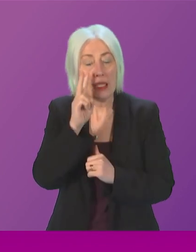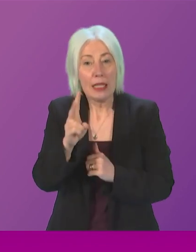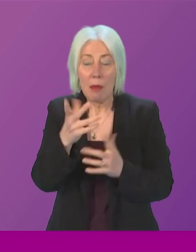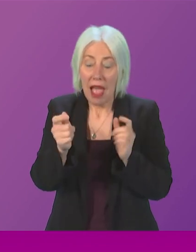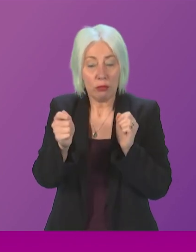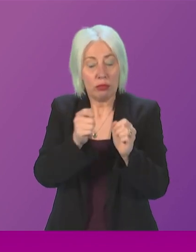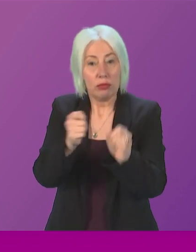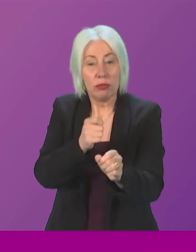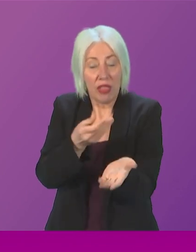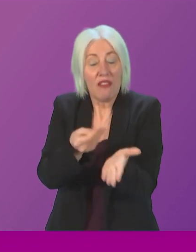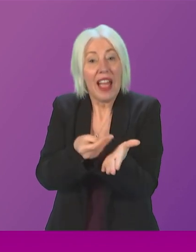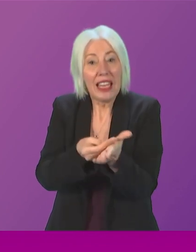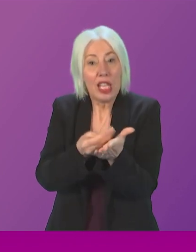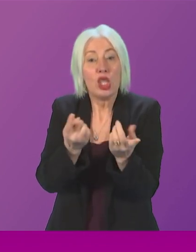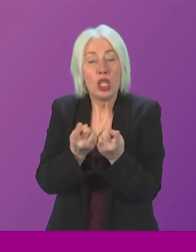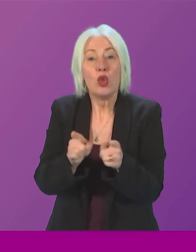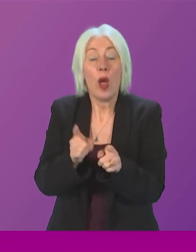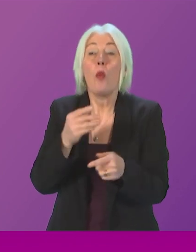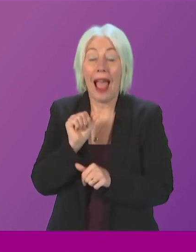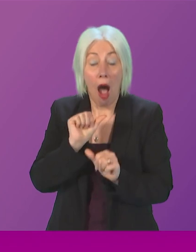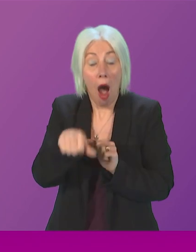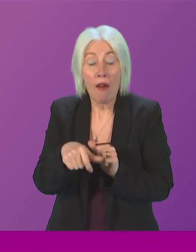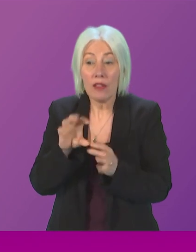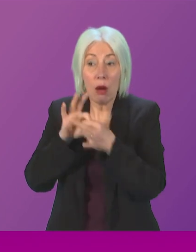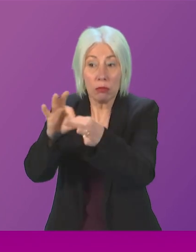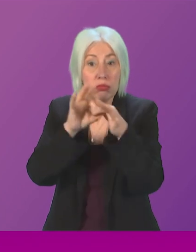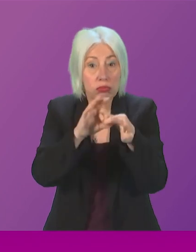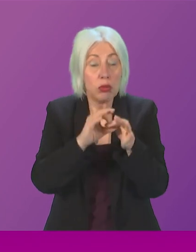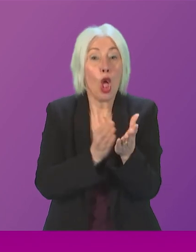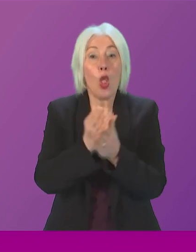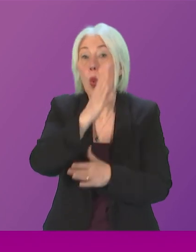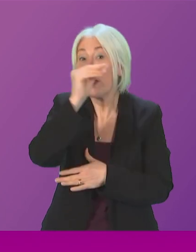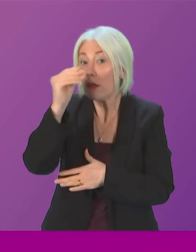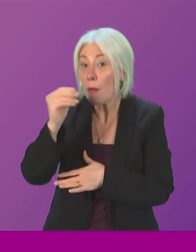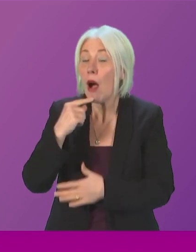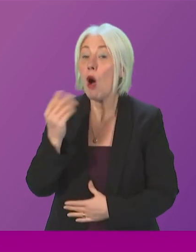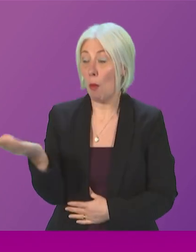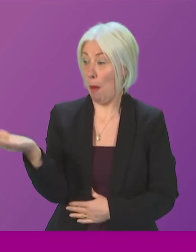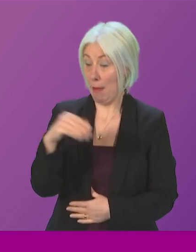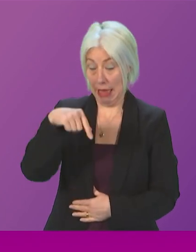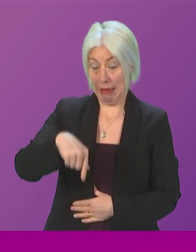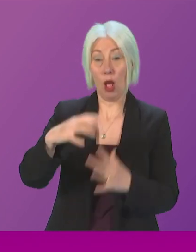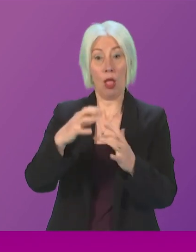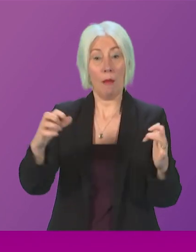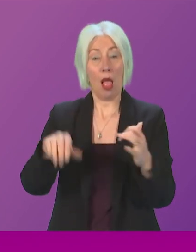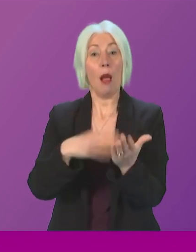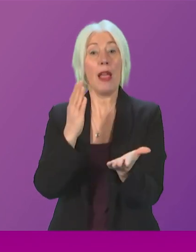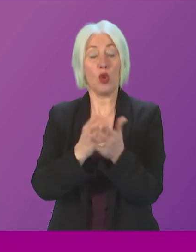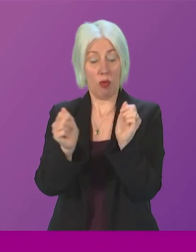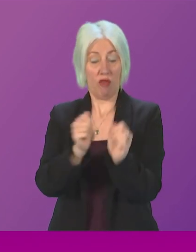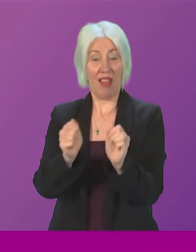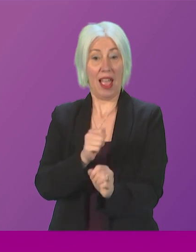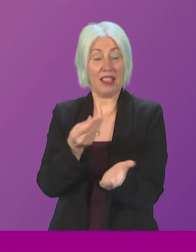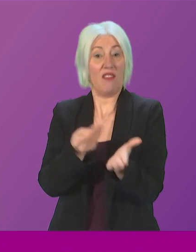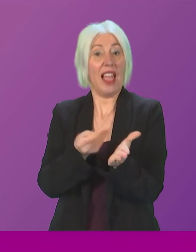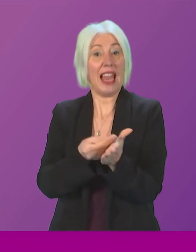revised financial memorandum. So, once we've had that engagement, intensively over the course of the summer, we'll return to the Parliament and ensure there is a revised financial memorandum